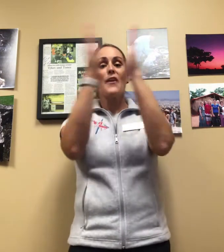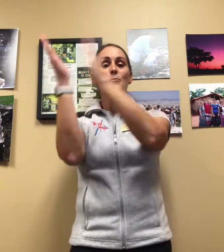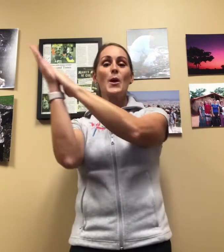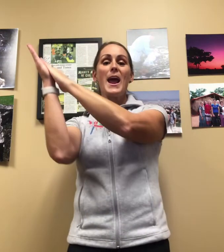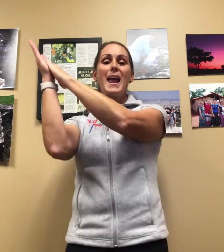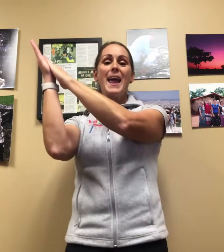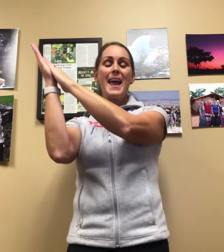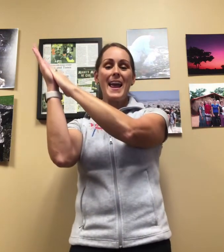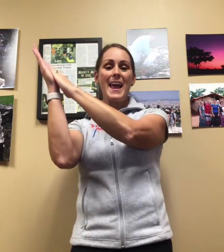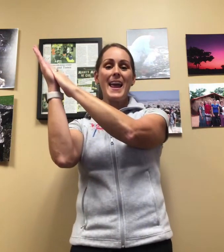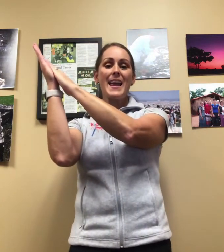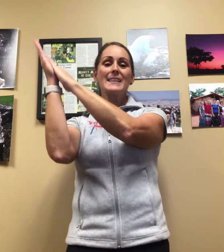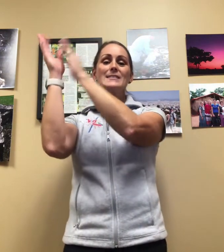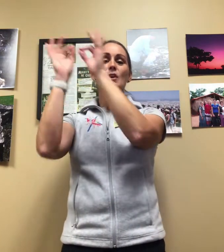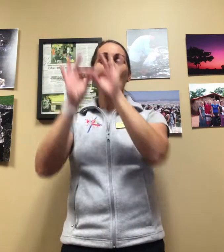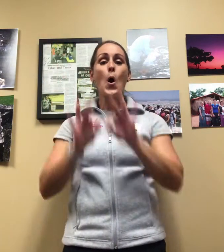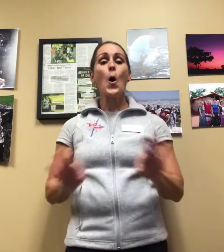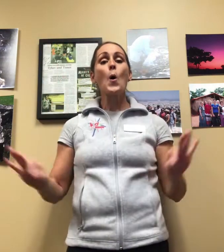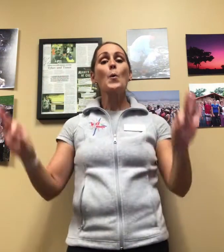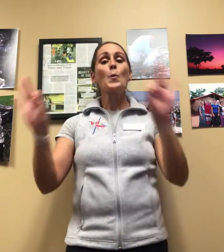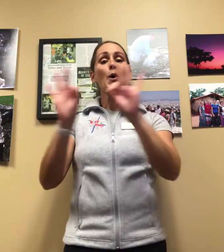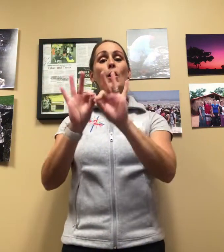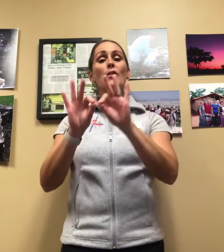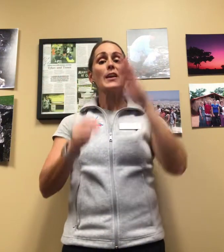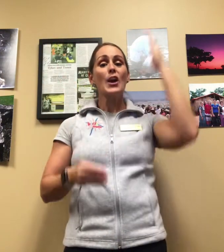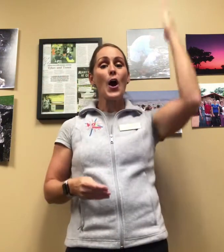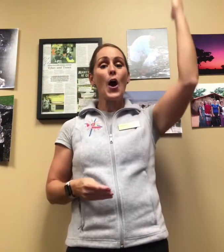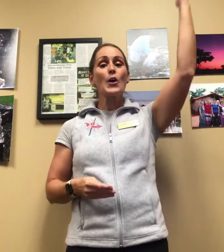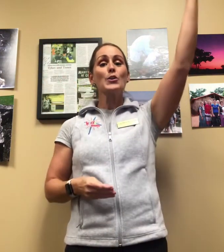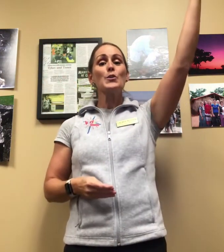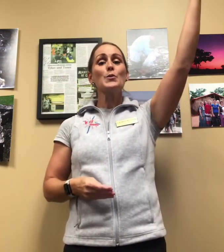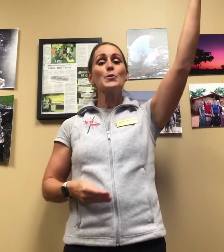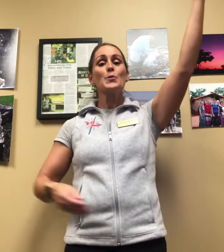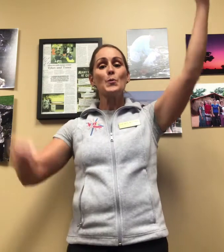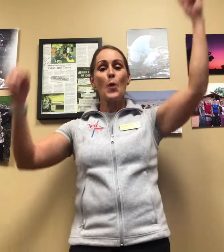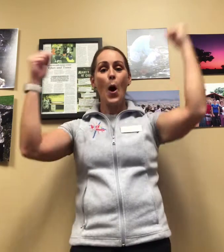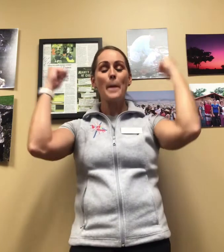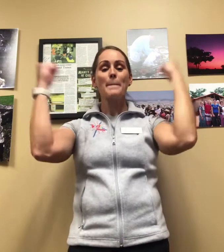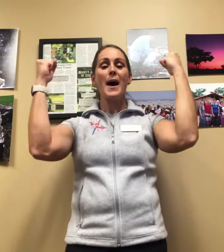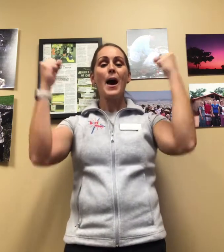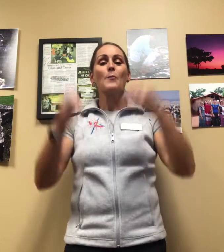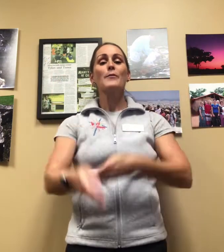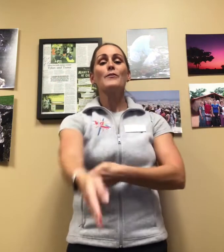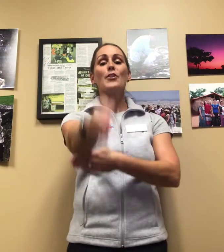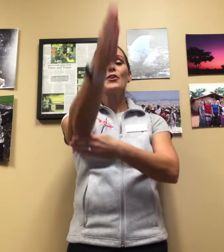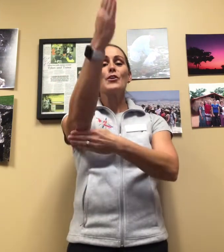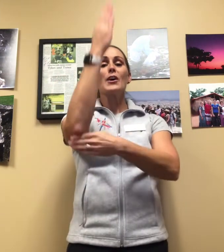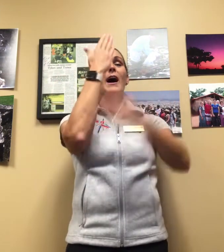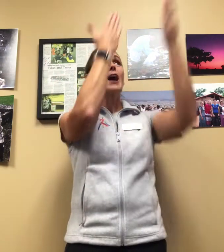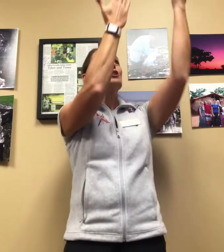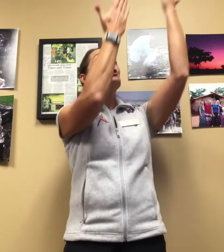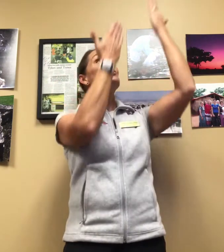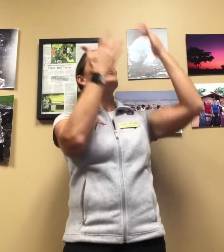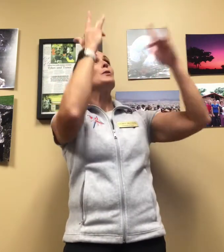grace Worth your dear, Lord, how low God He'll bring